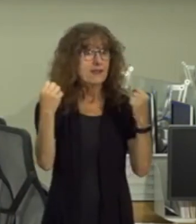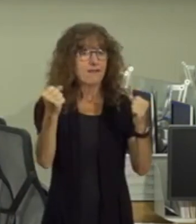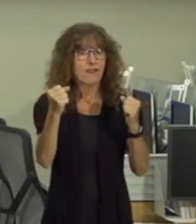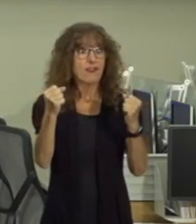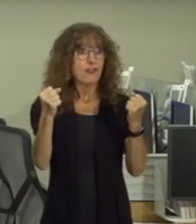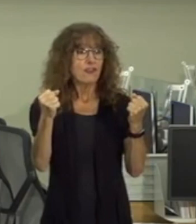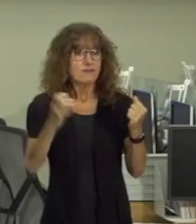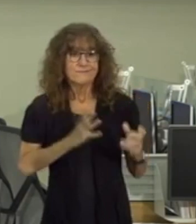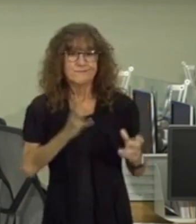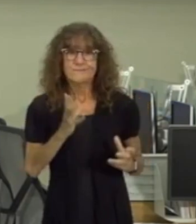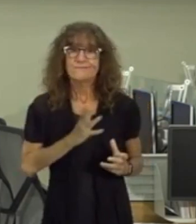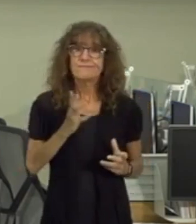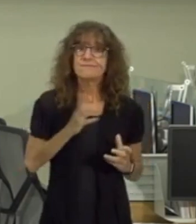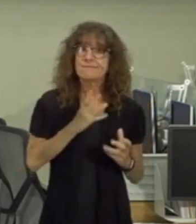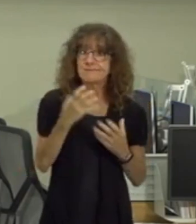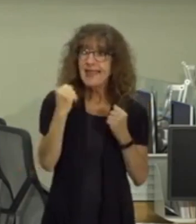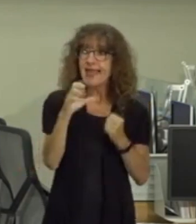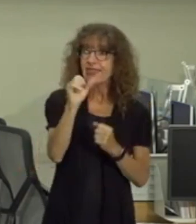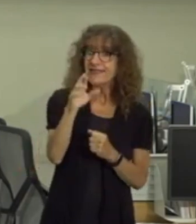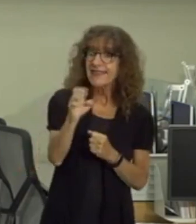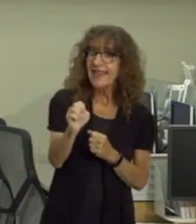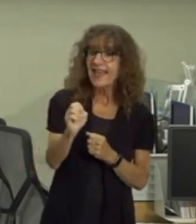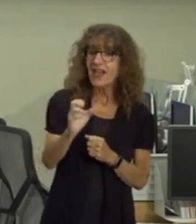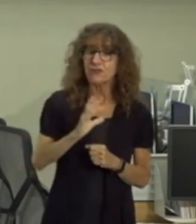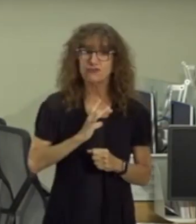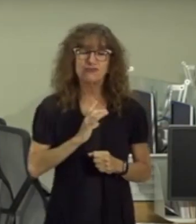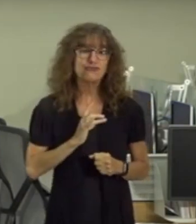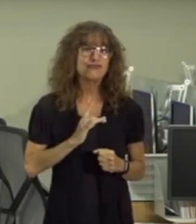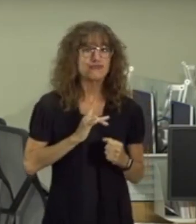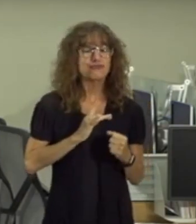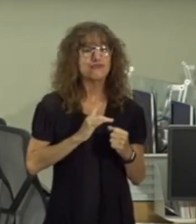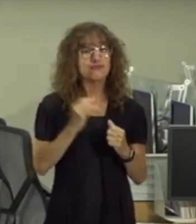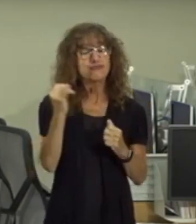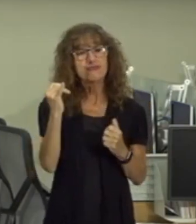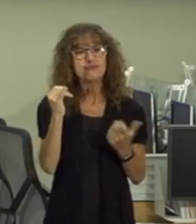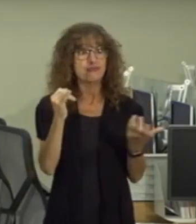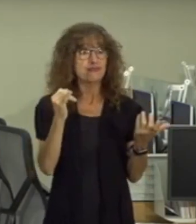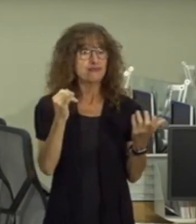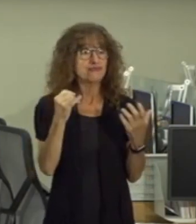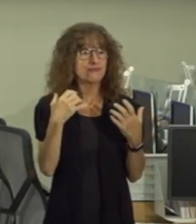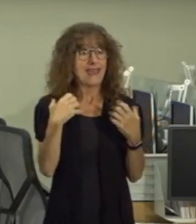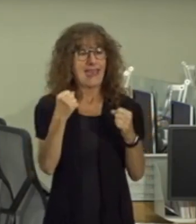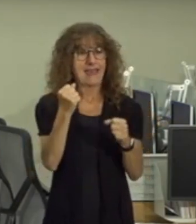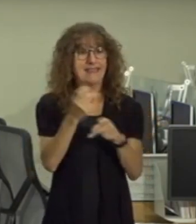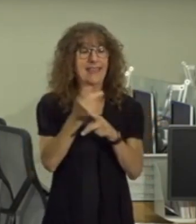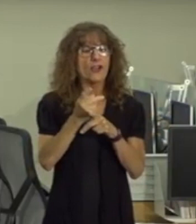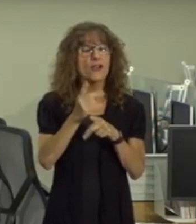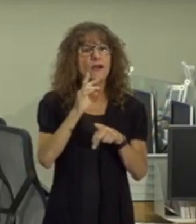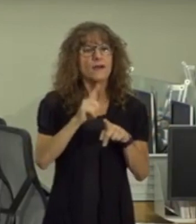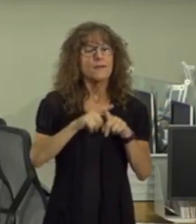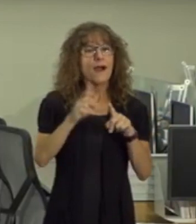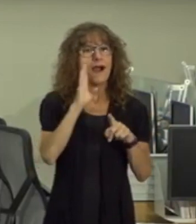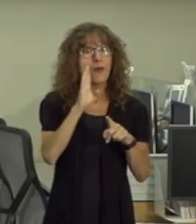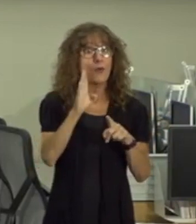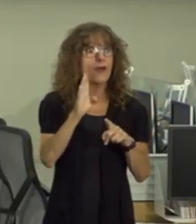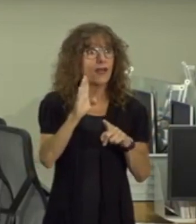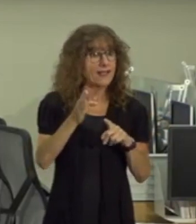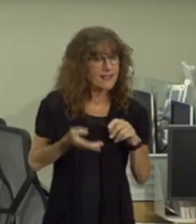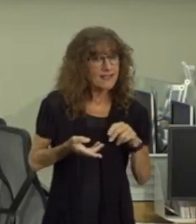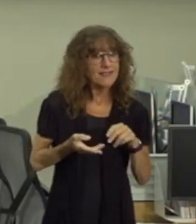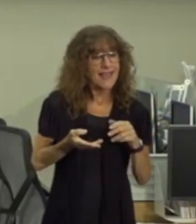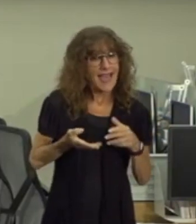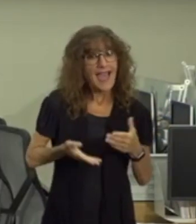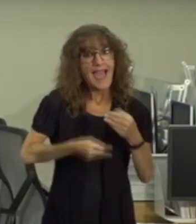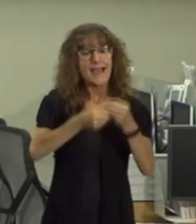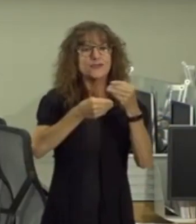state of the art of health care the state of art health care facility that we're bringing but it will also be a boon for further development in